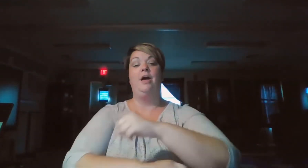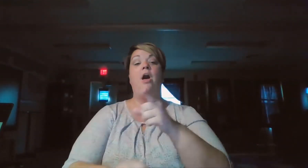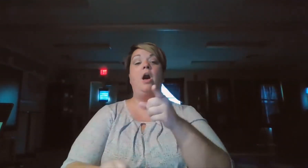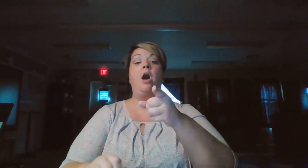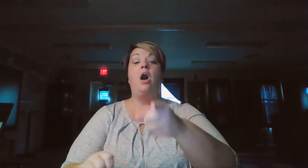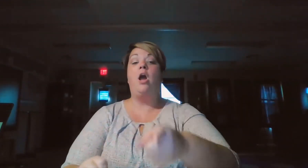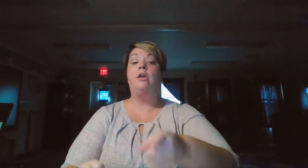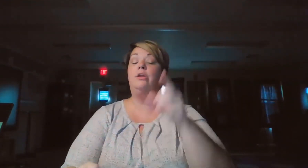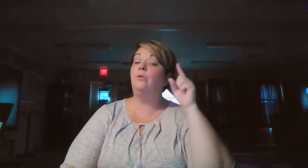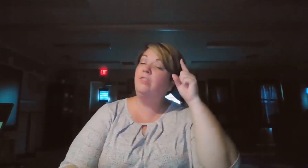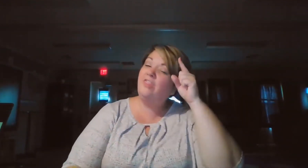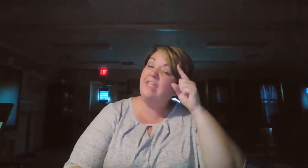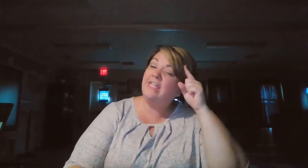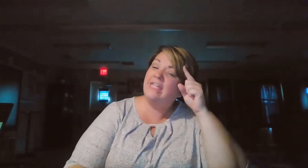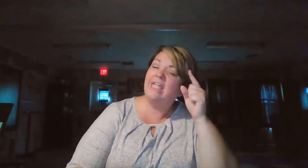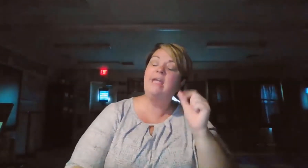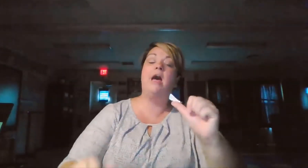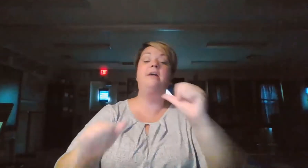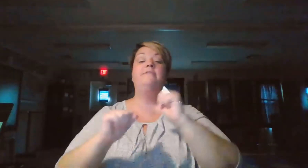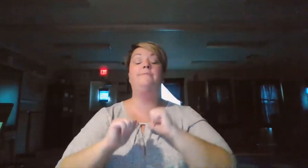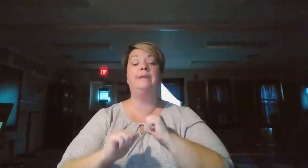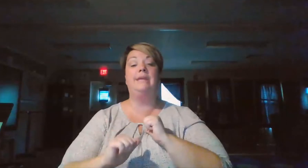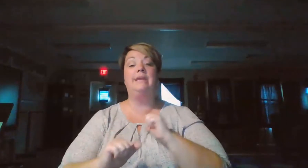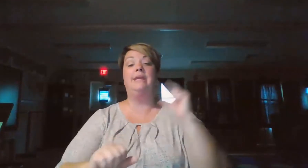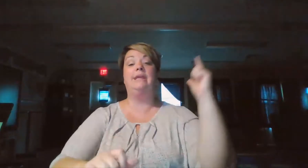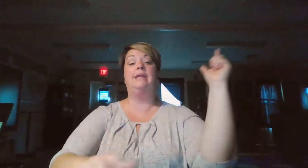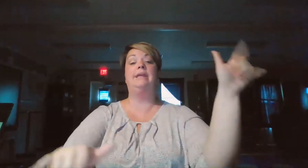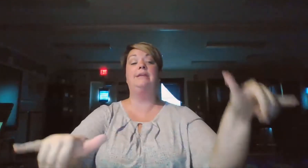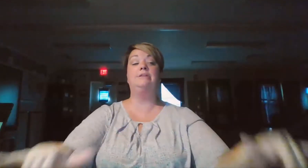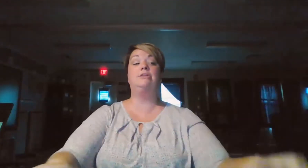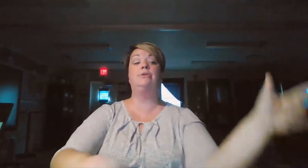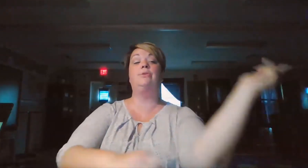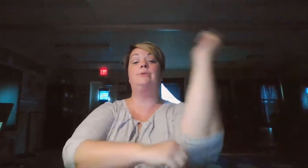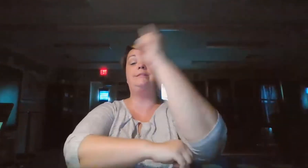Are you thinking of me today.